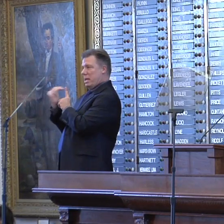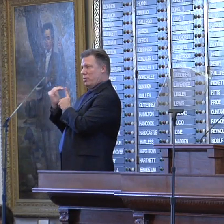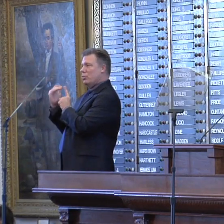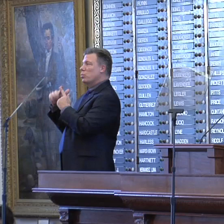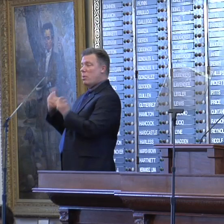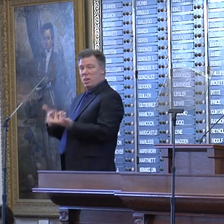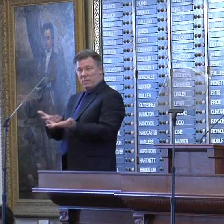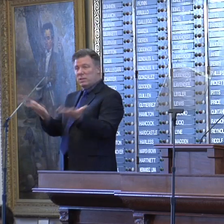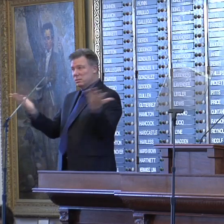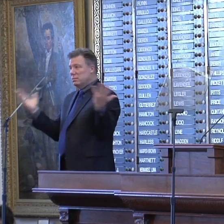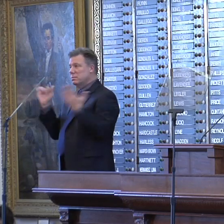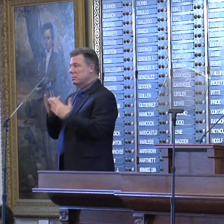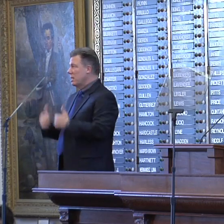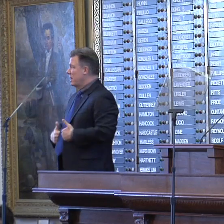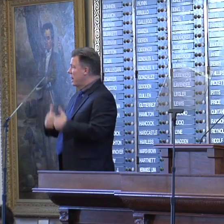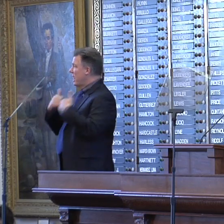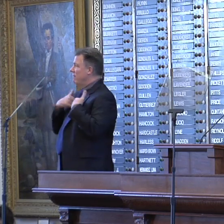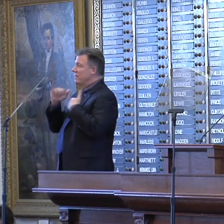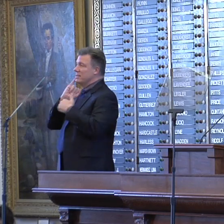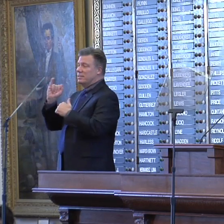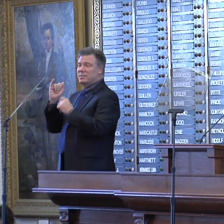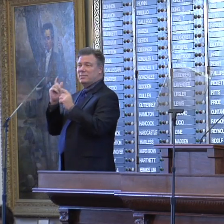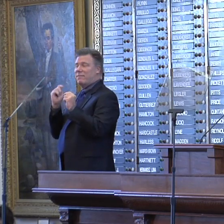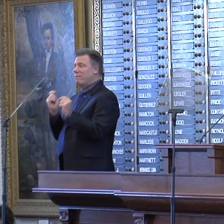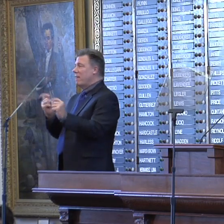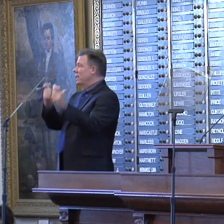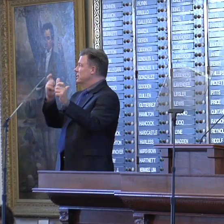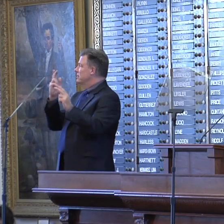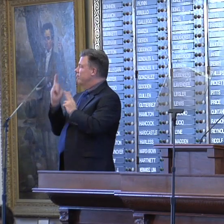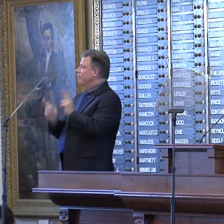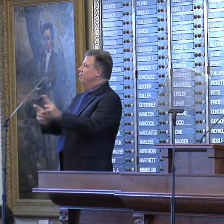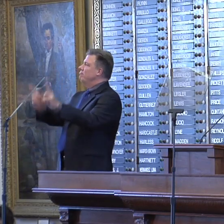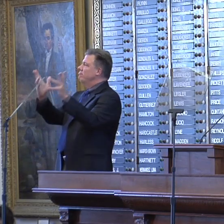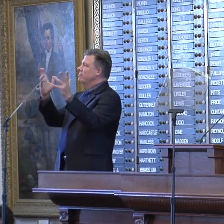us that life is really fleeting, that friendships matter,